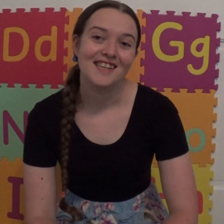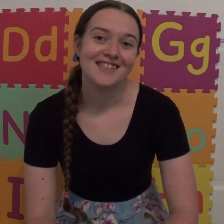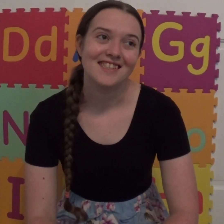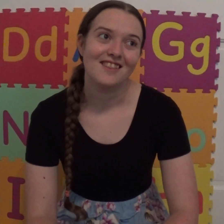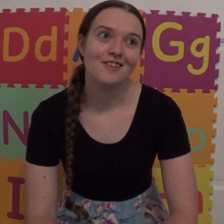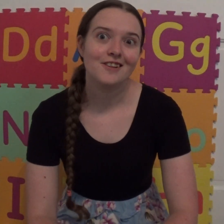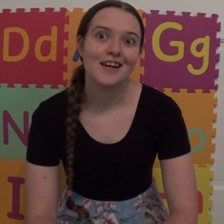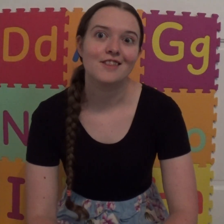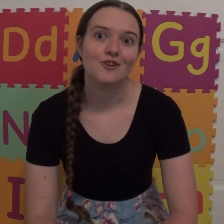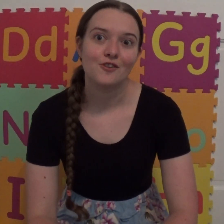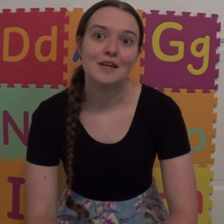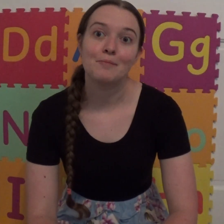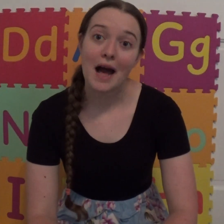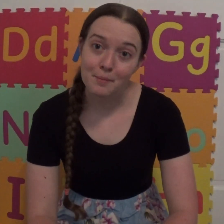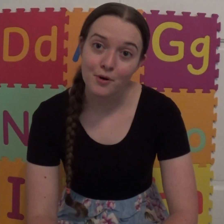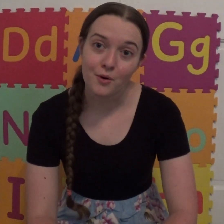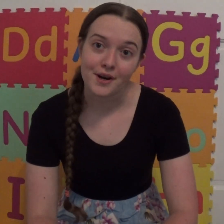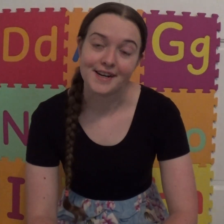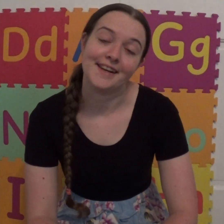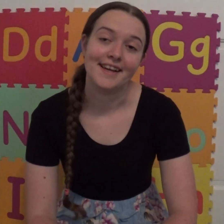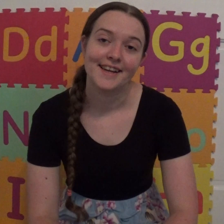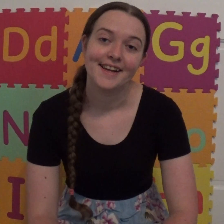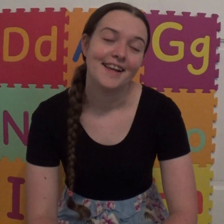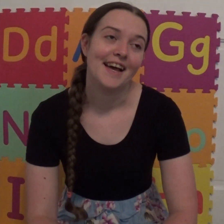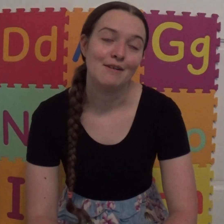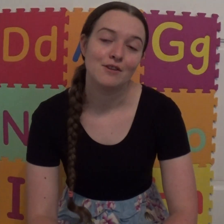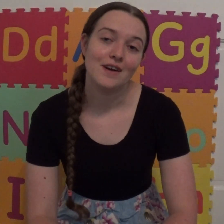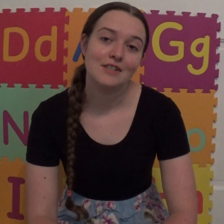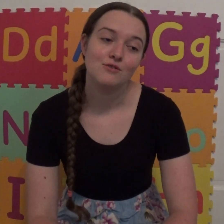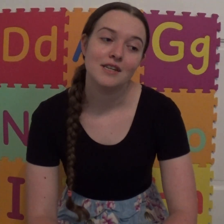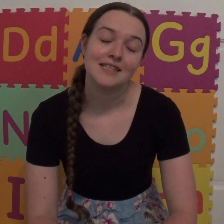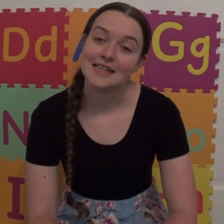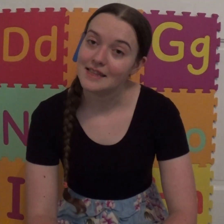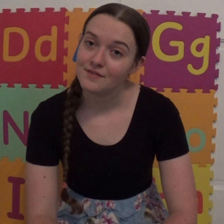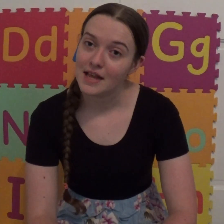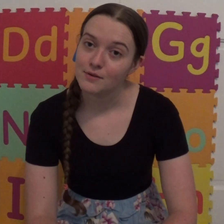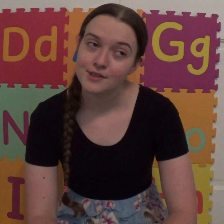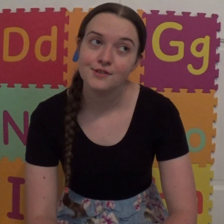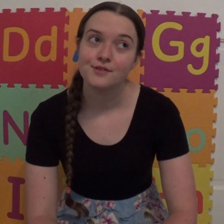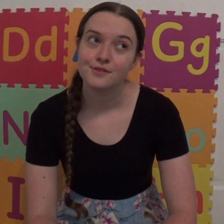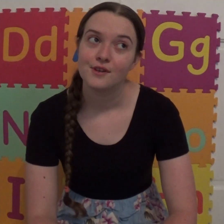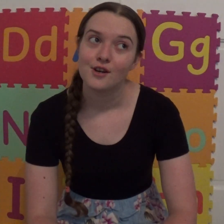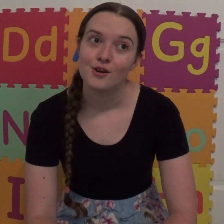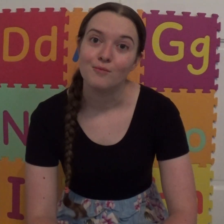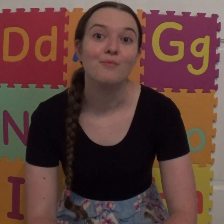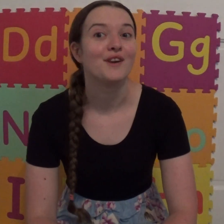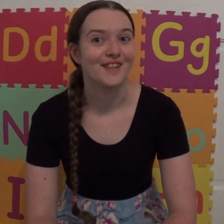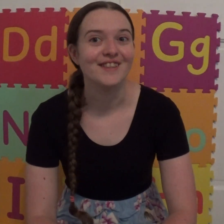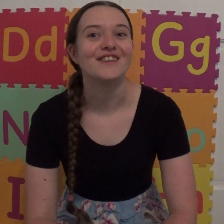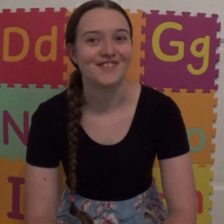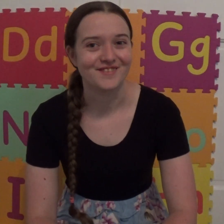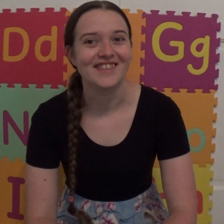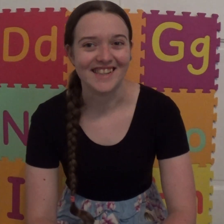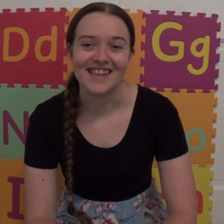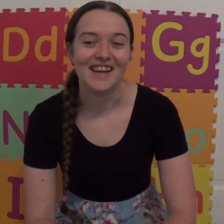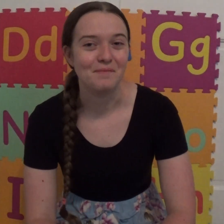that look like they're growing popcorn. I would advise you not to eat the flowers, but it looks really yummy.